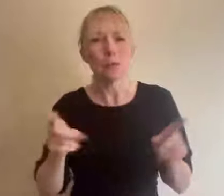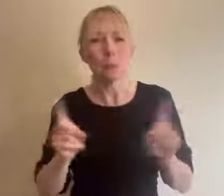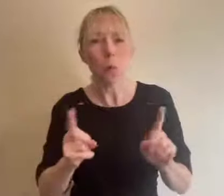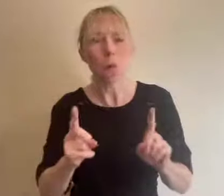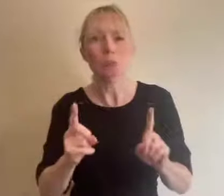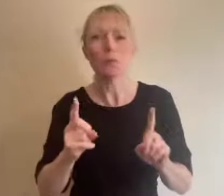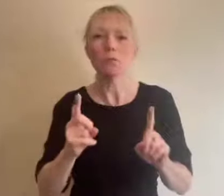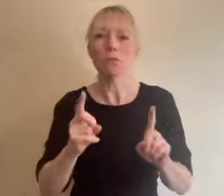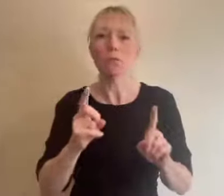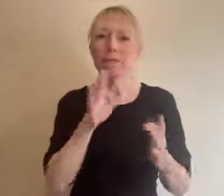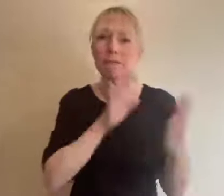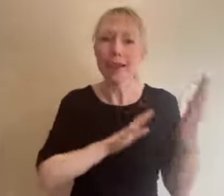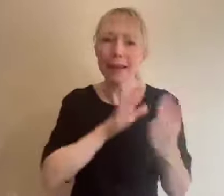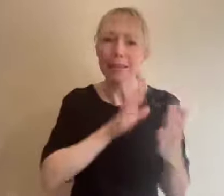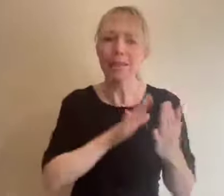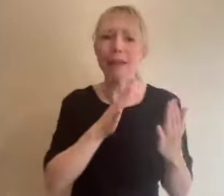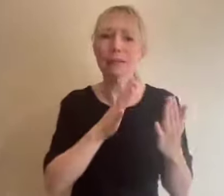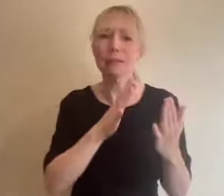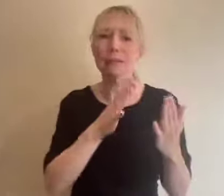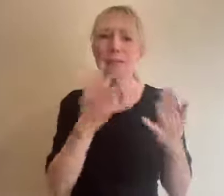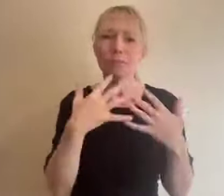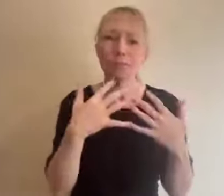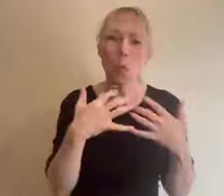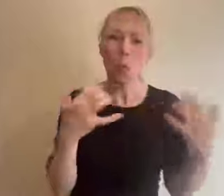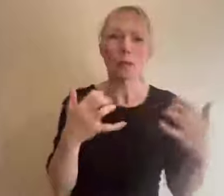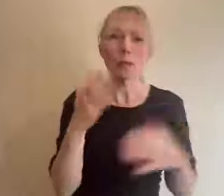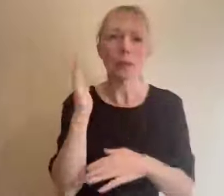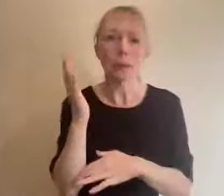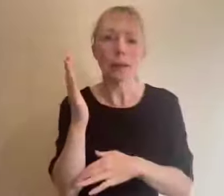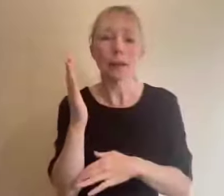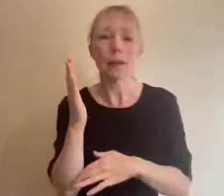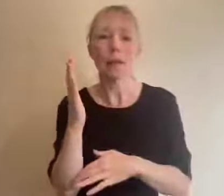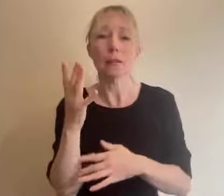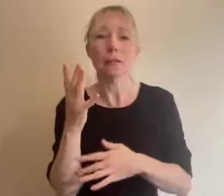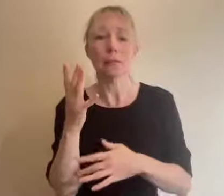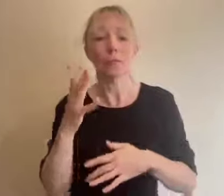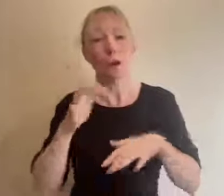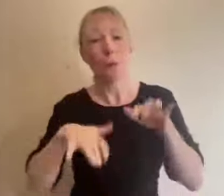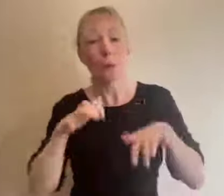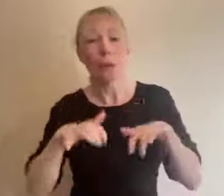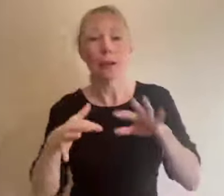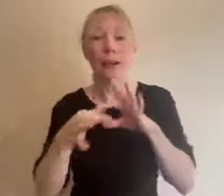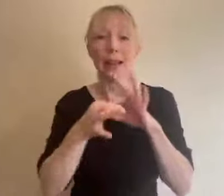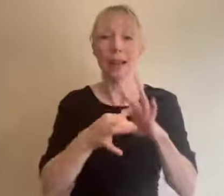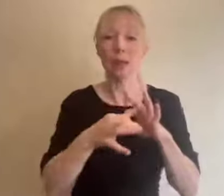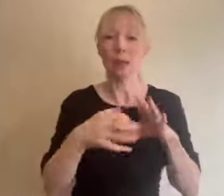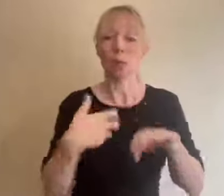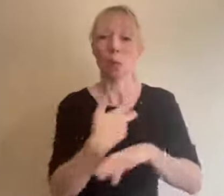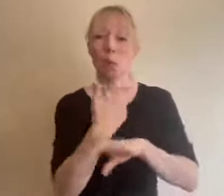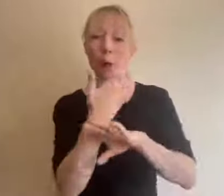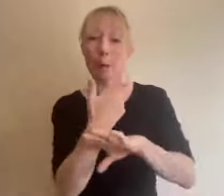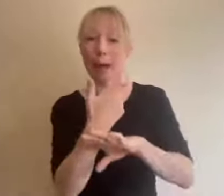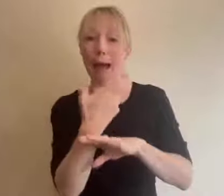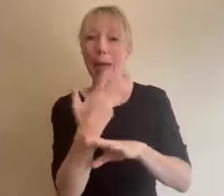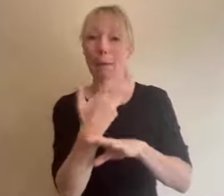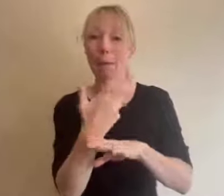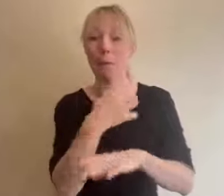audiences a computer at the event connected to a webcam microphone projector or large tv screen